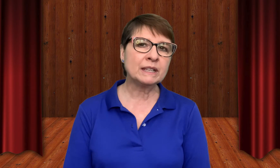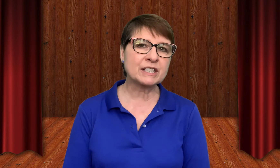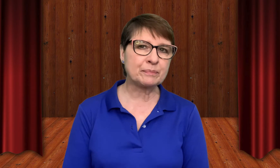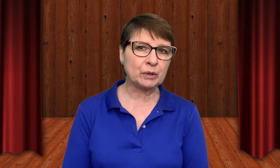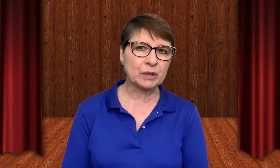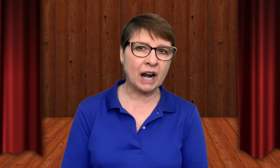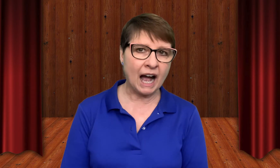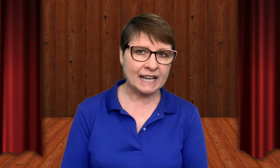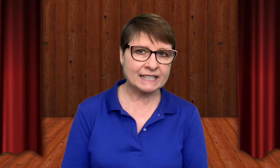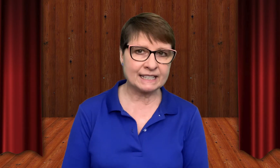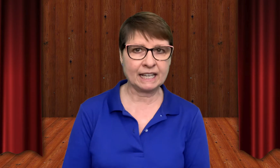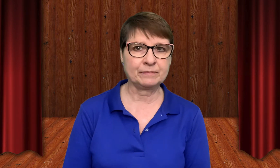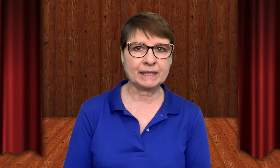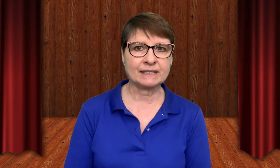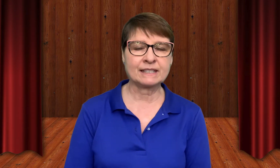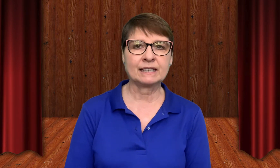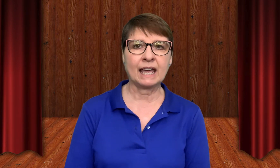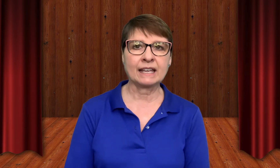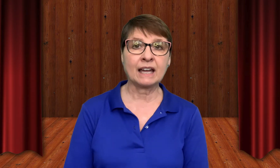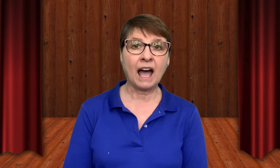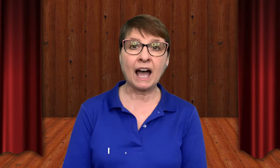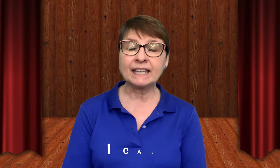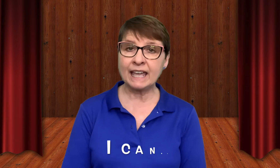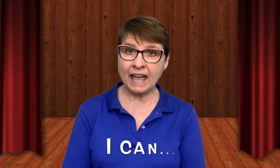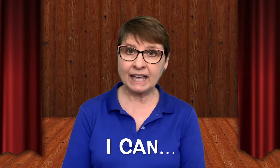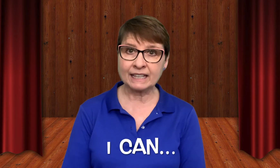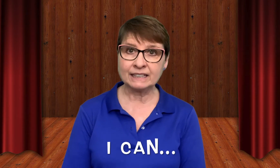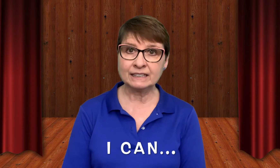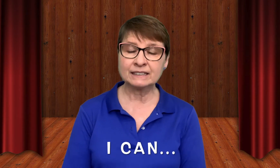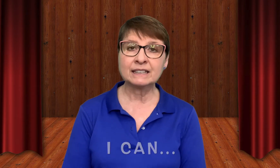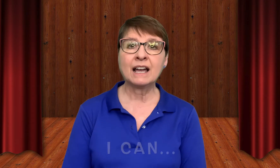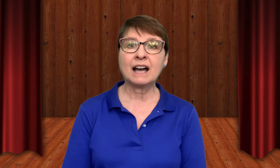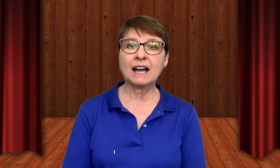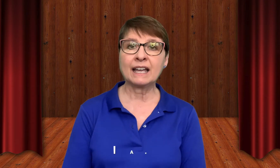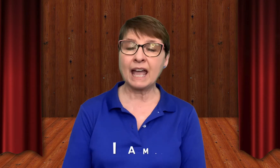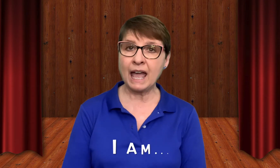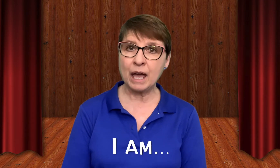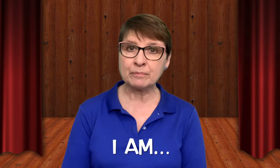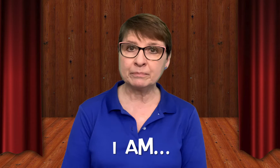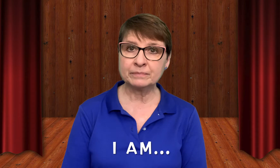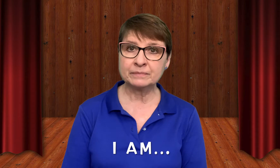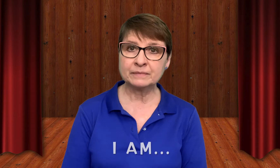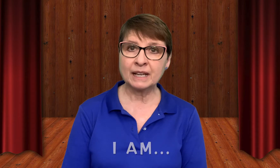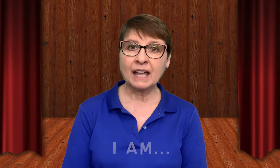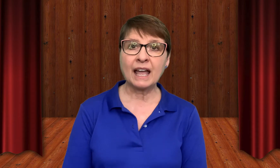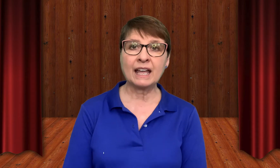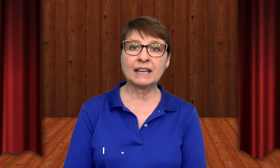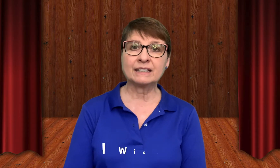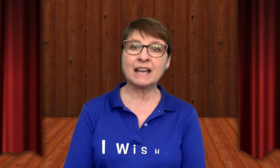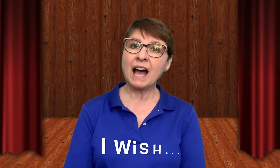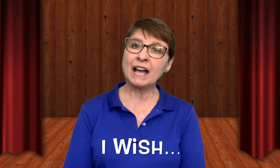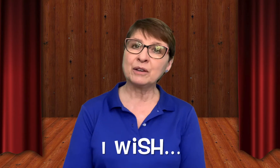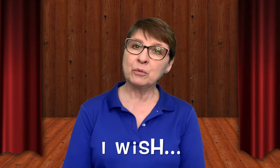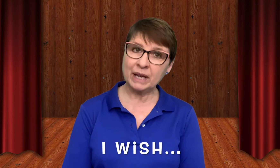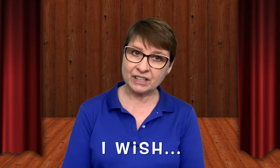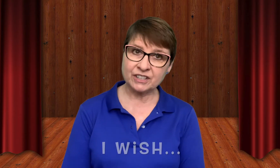explore I-statements like I can, I am, and I wish,